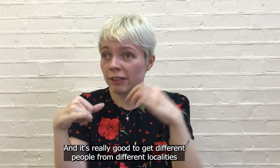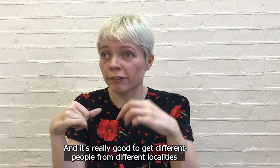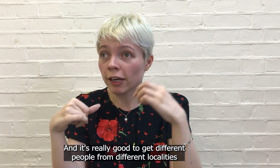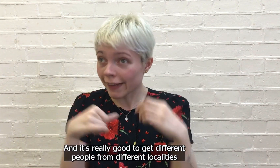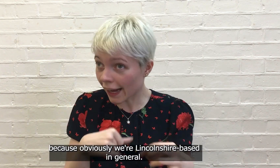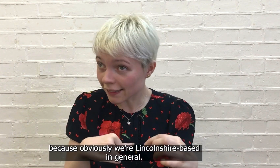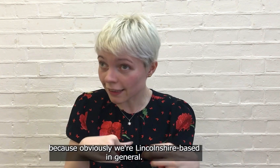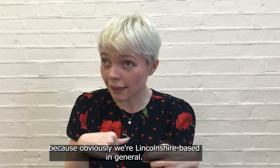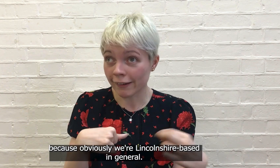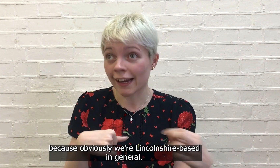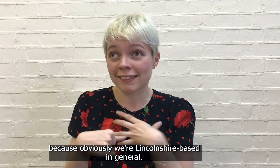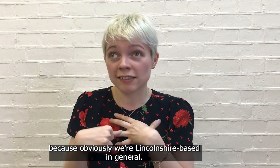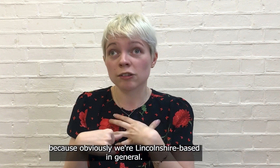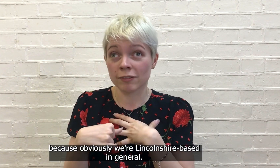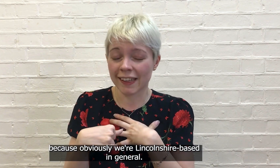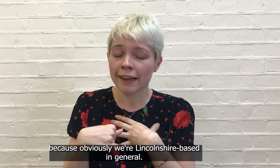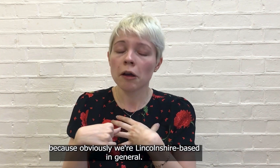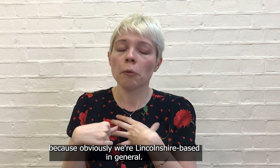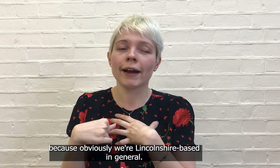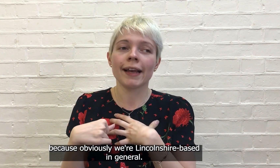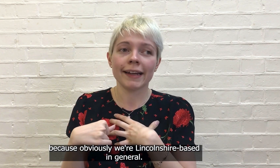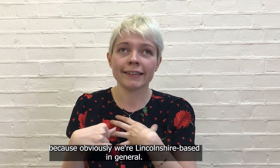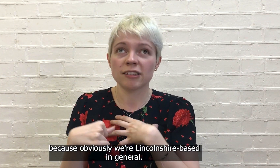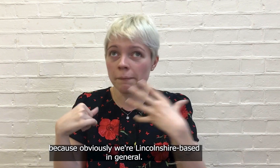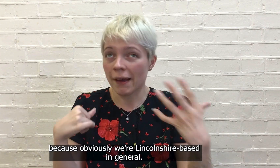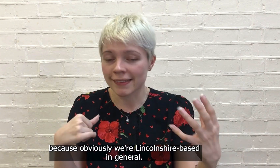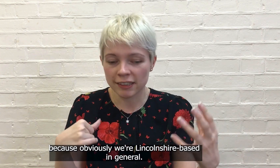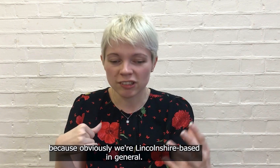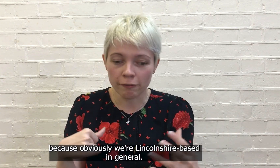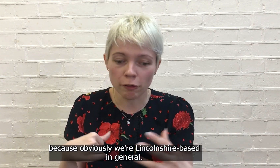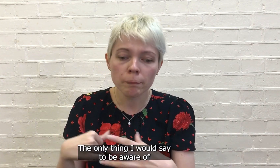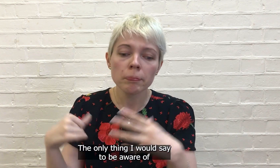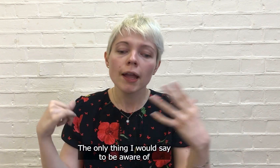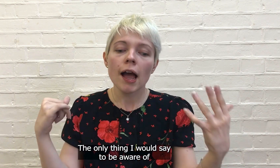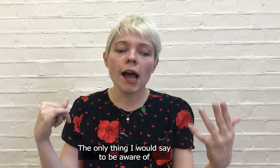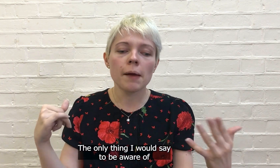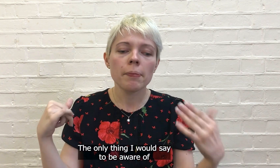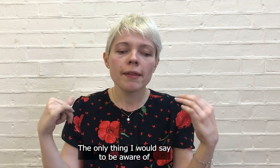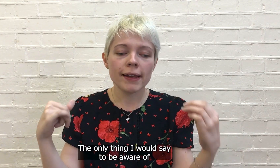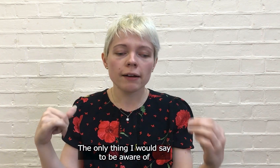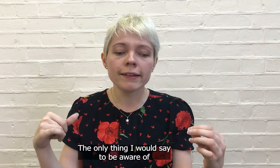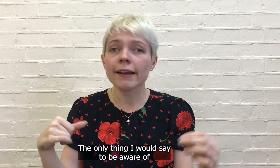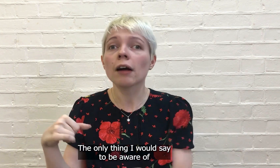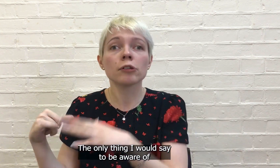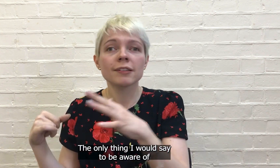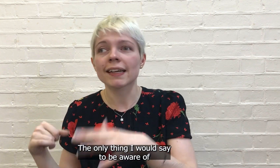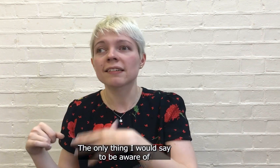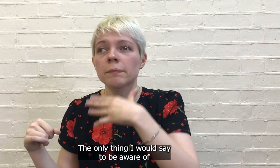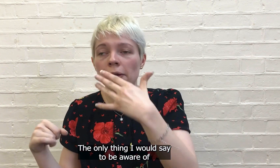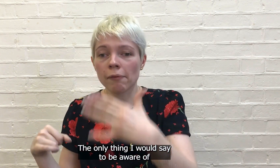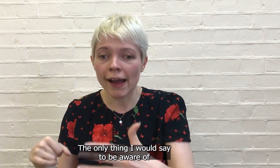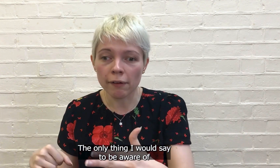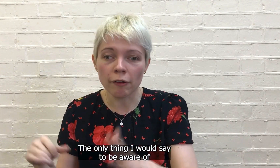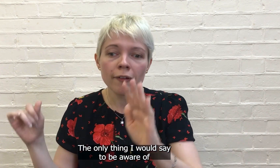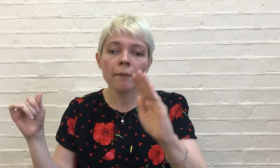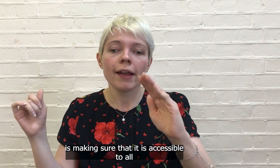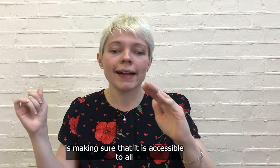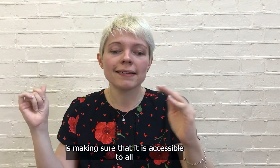different localities because obviously we're Lincolnshire based in general The only thing I would say to be aware of is